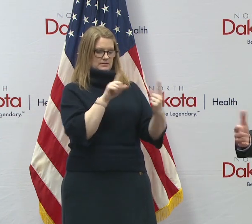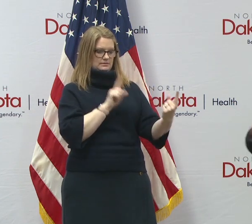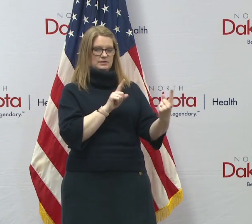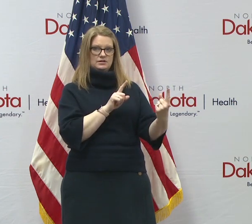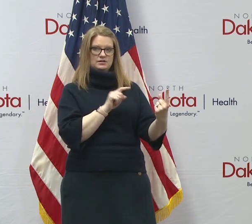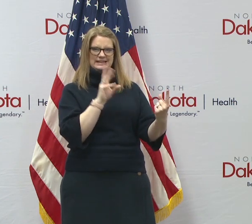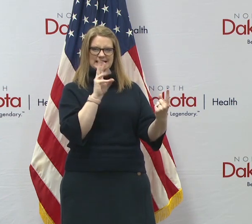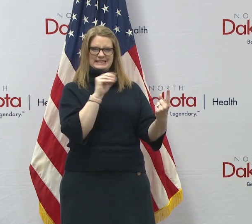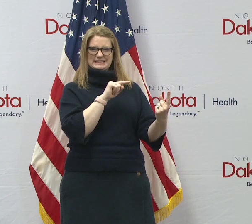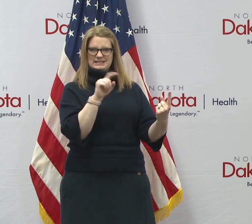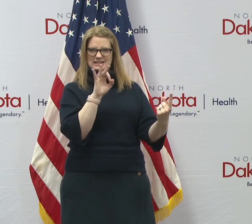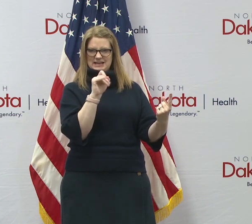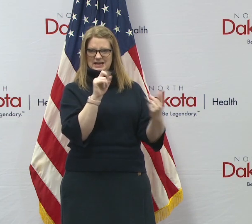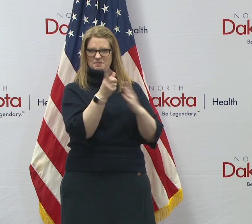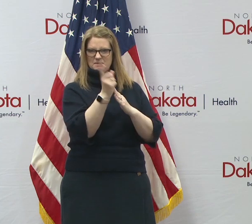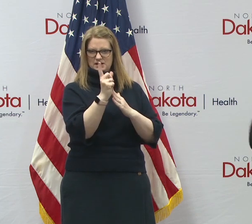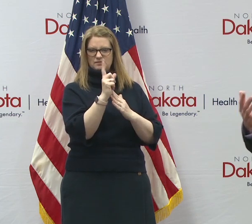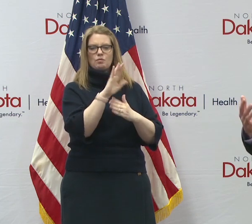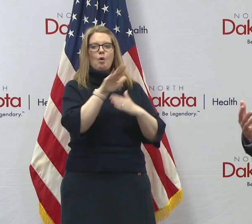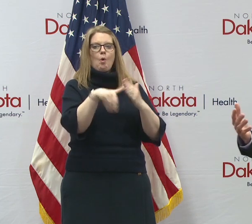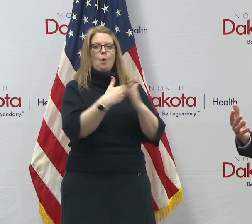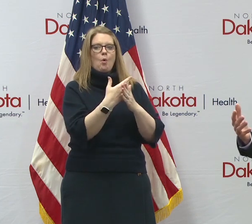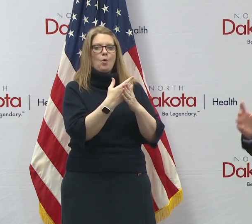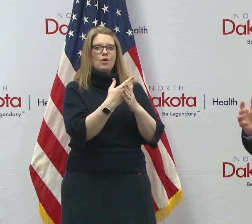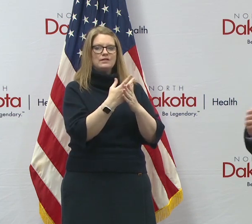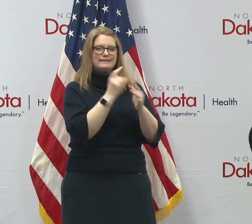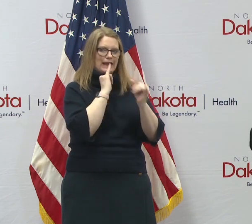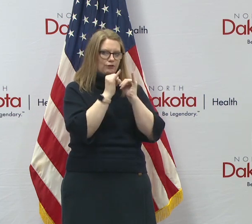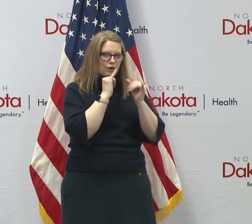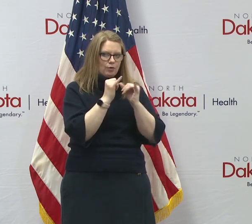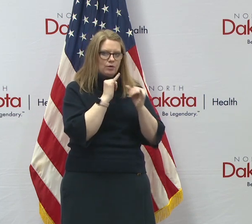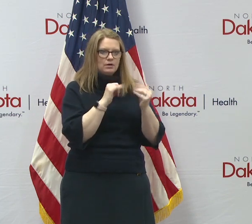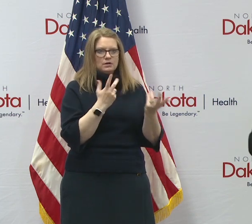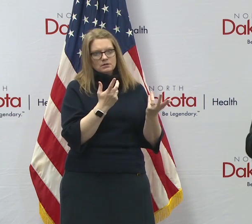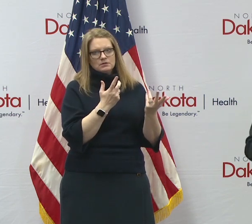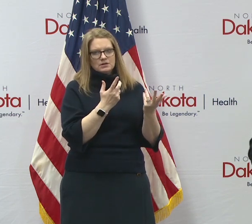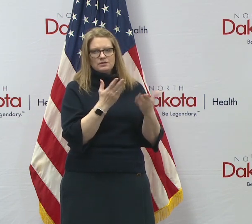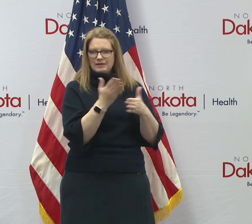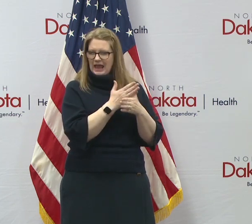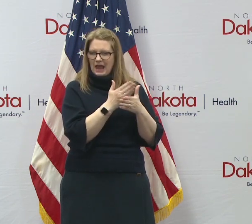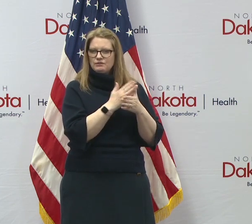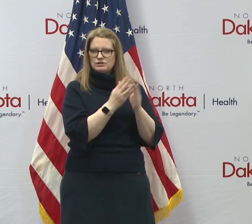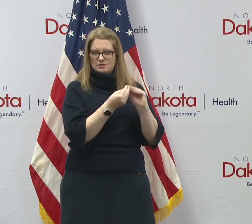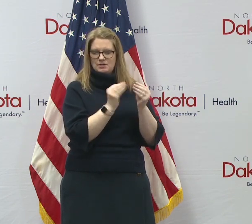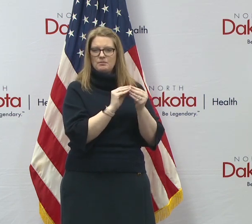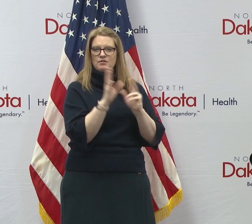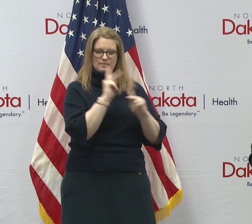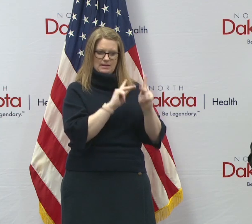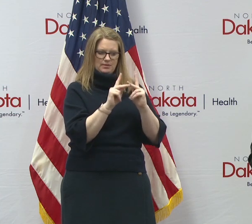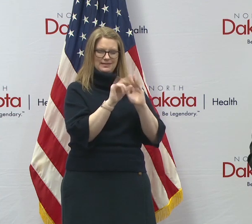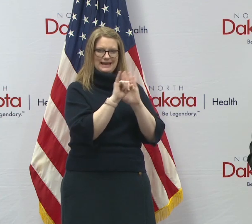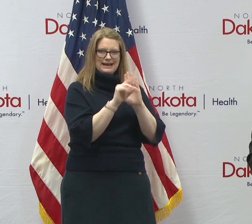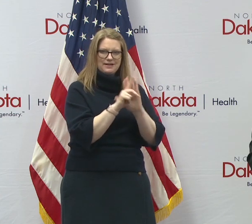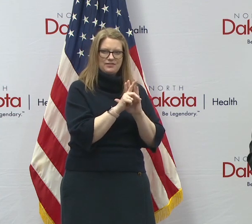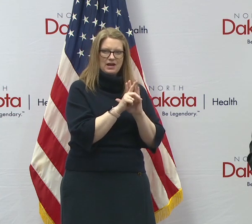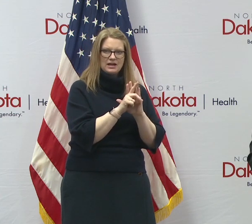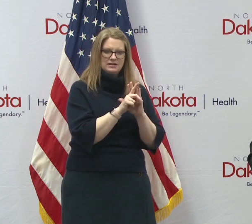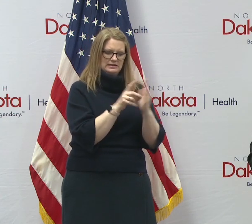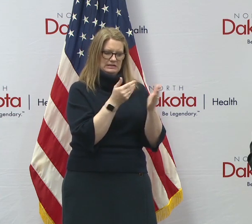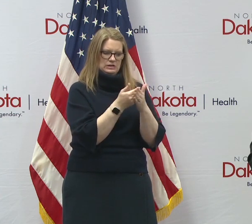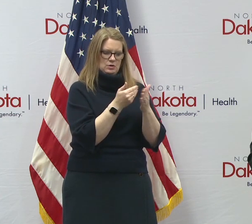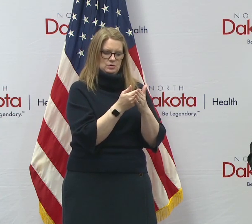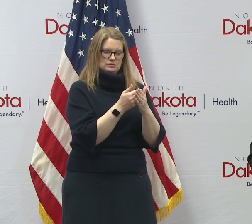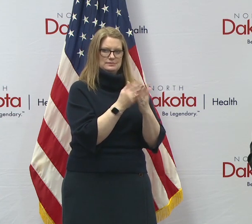to 90 minutes to do the whole interview. And they might identify the average I've seen on the, the average number of people that they identify as having close